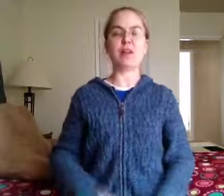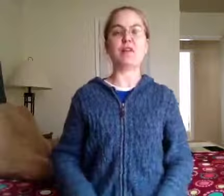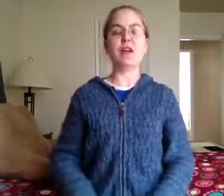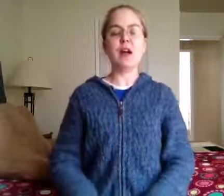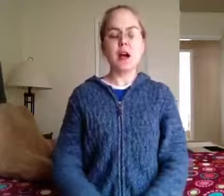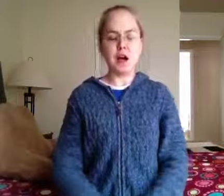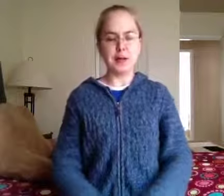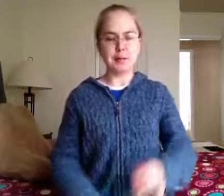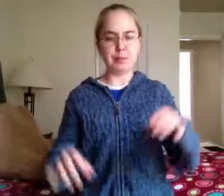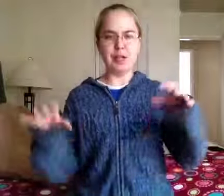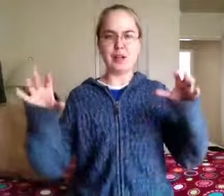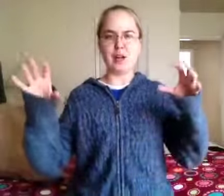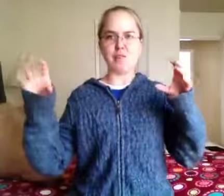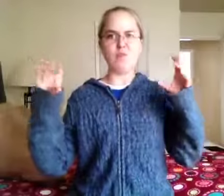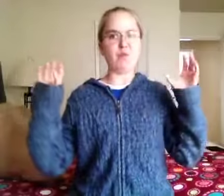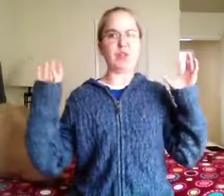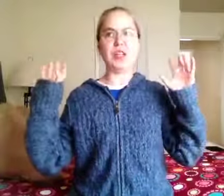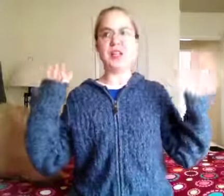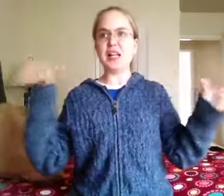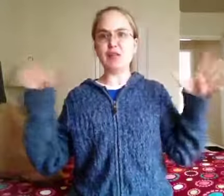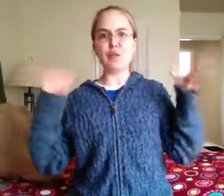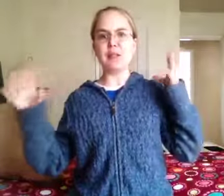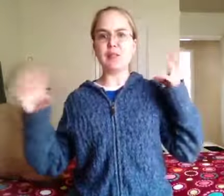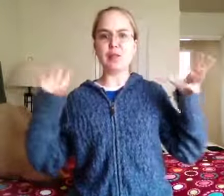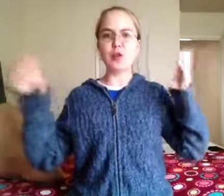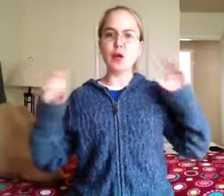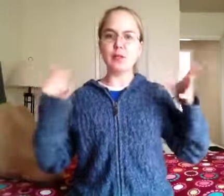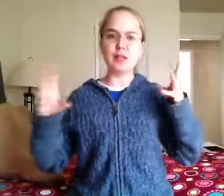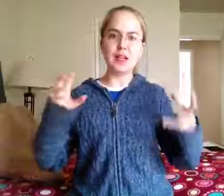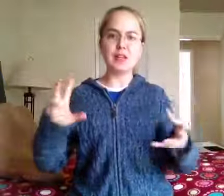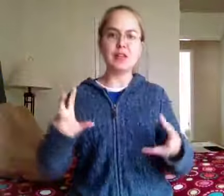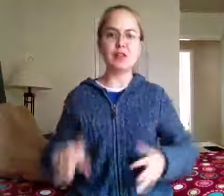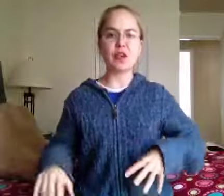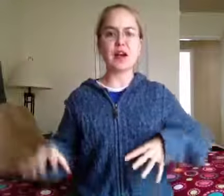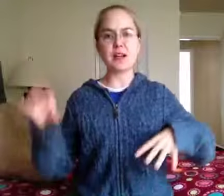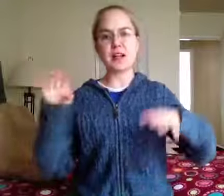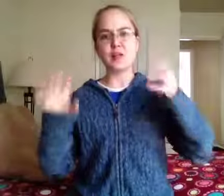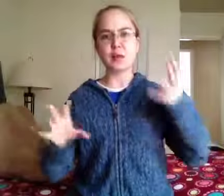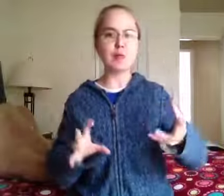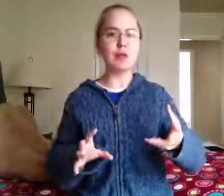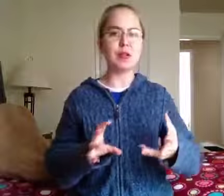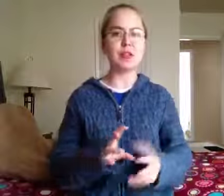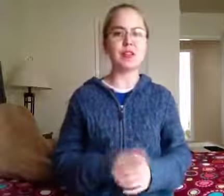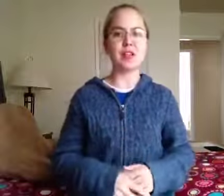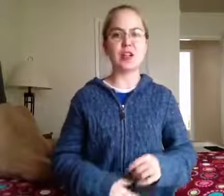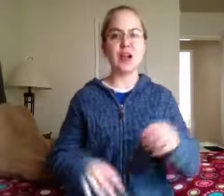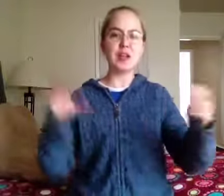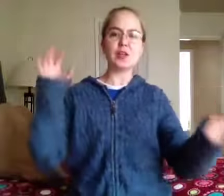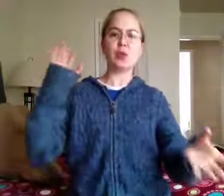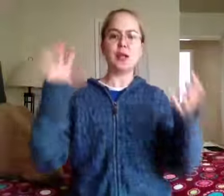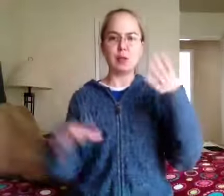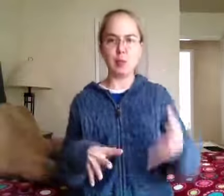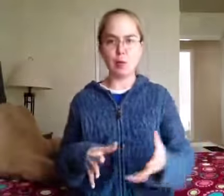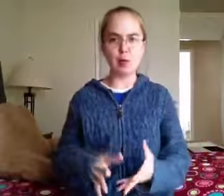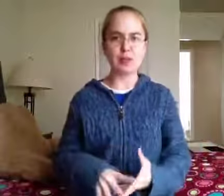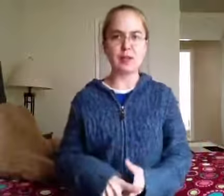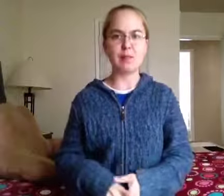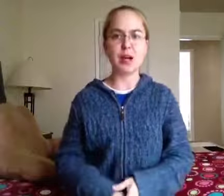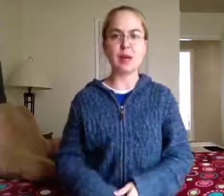of. Um, but, for like the last few months, I've been toying with the idea of trying NaNoWriMo again this year, and doing NABLOPOMO at the same time.